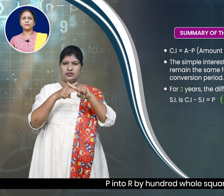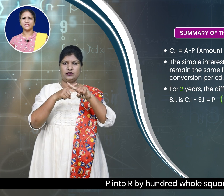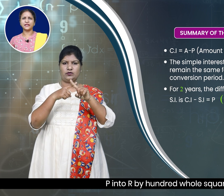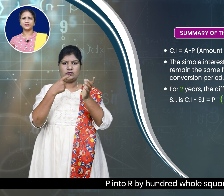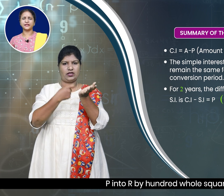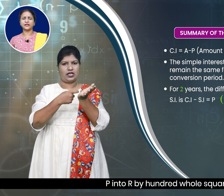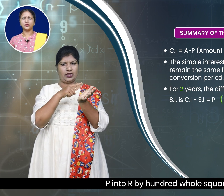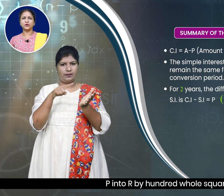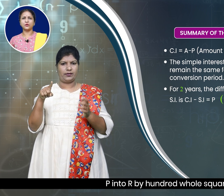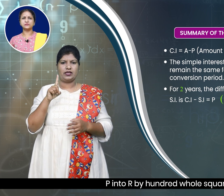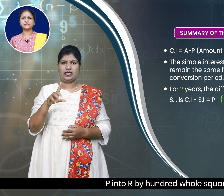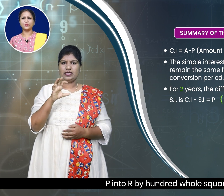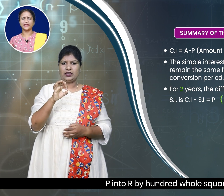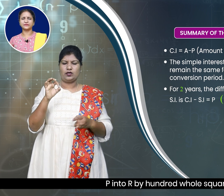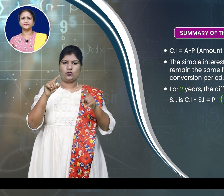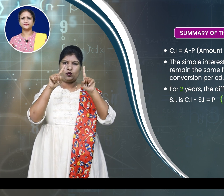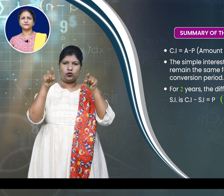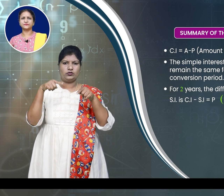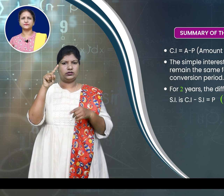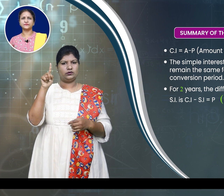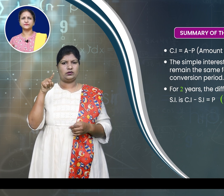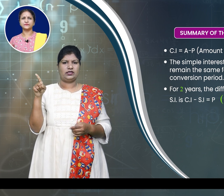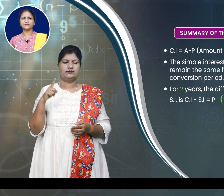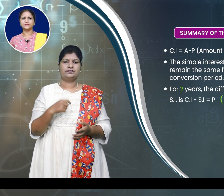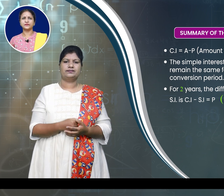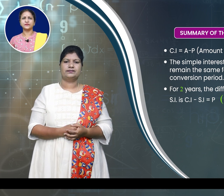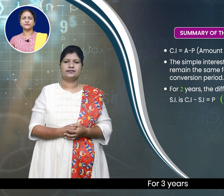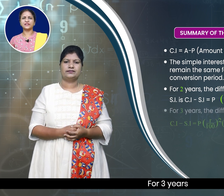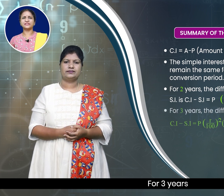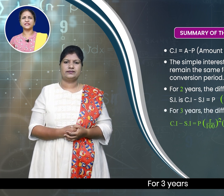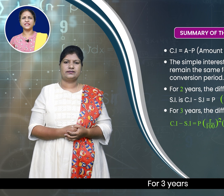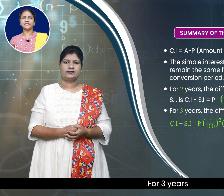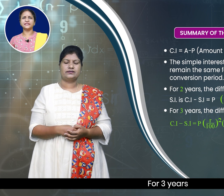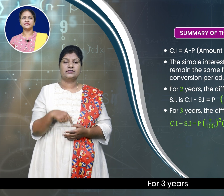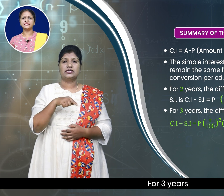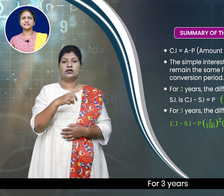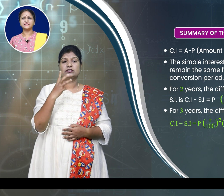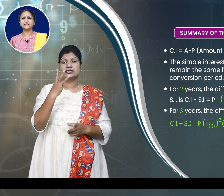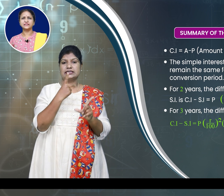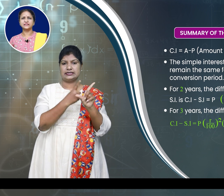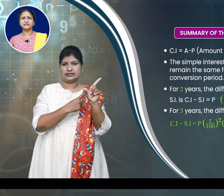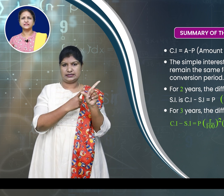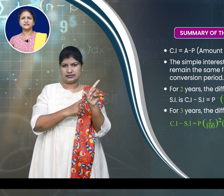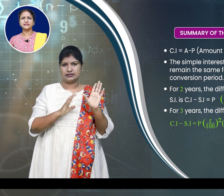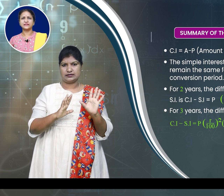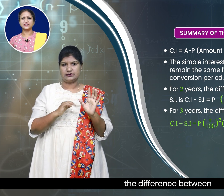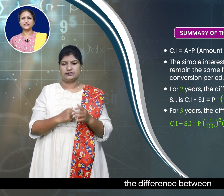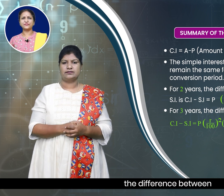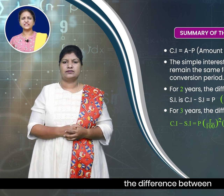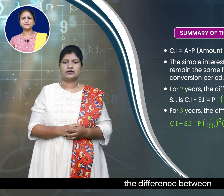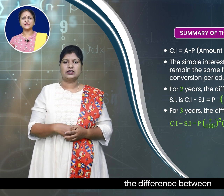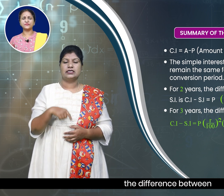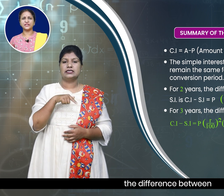by 100 whole square. For 3 years the difference between